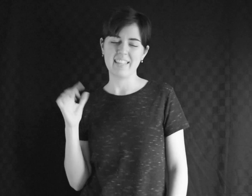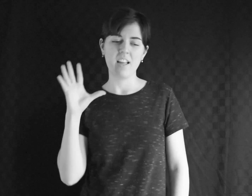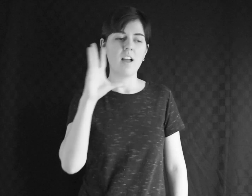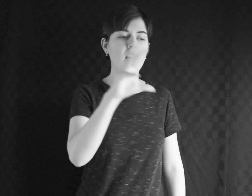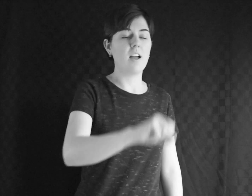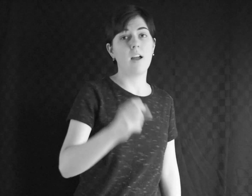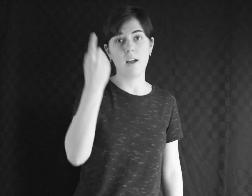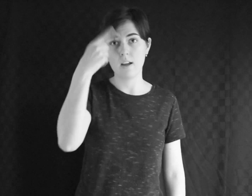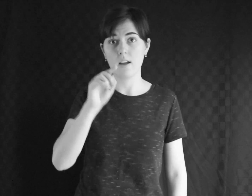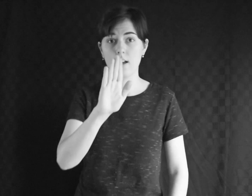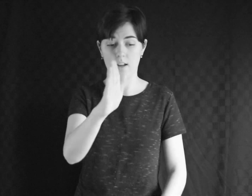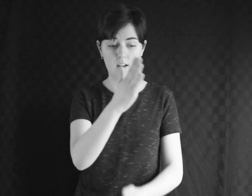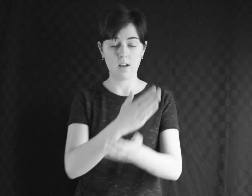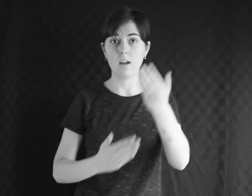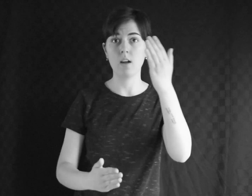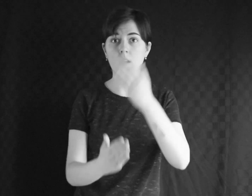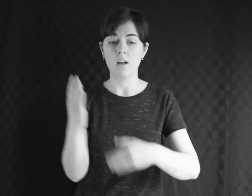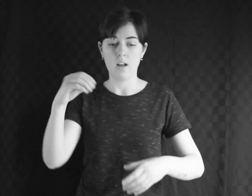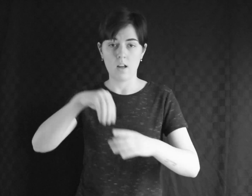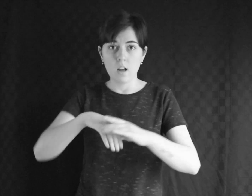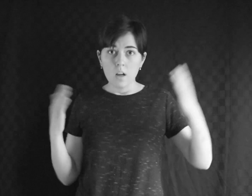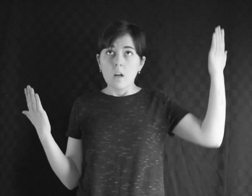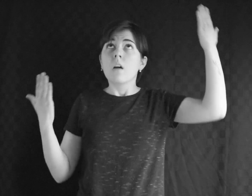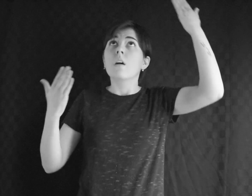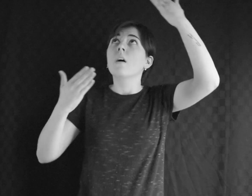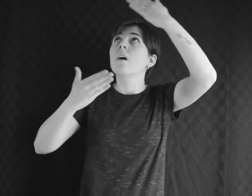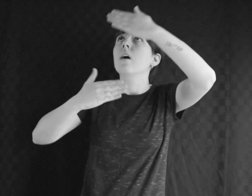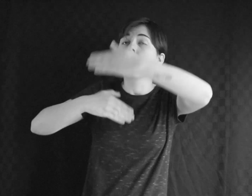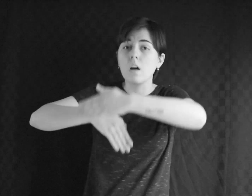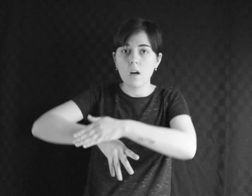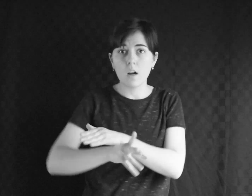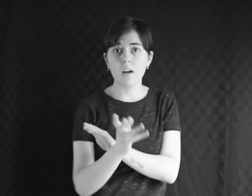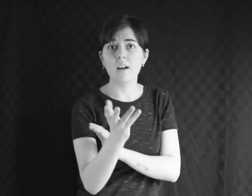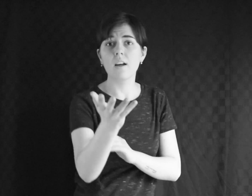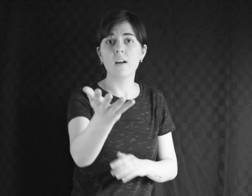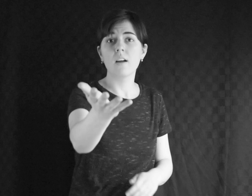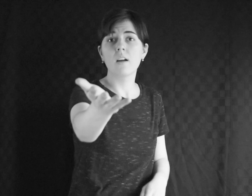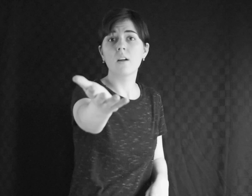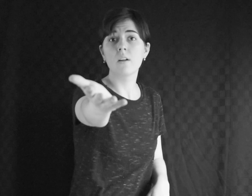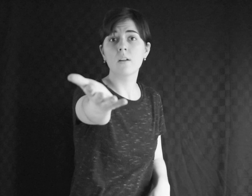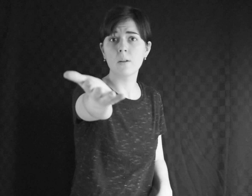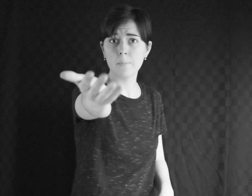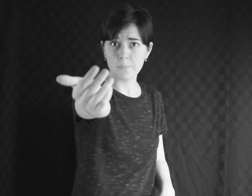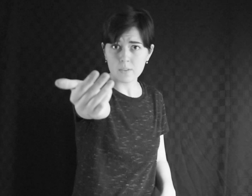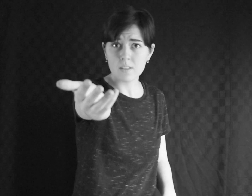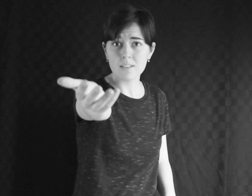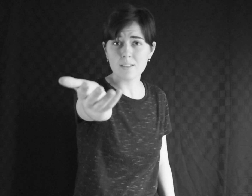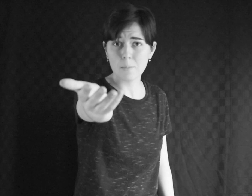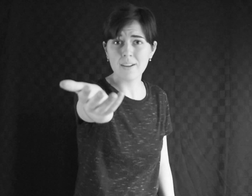I'll reach my hands out in the dark And wait for yours to